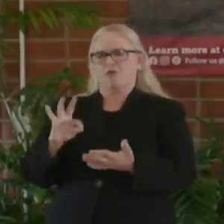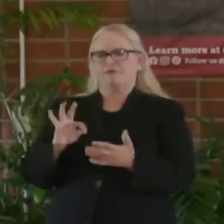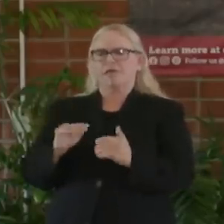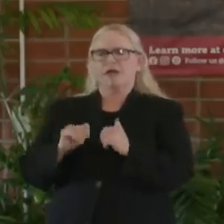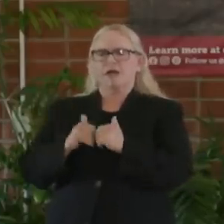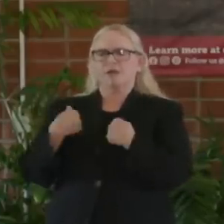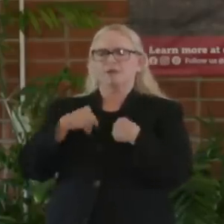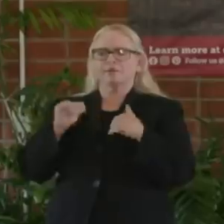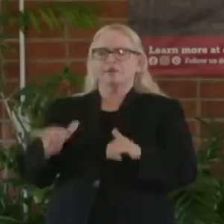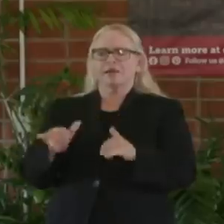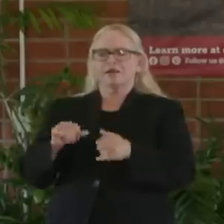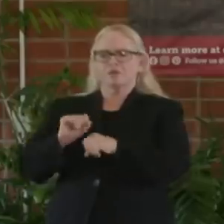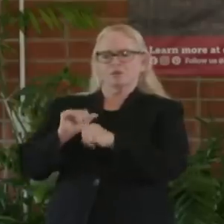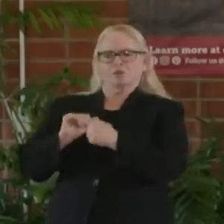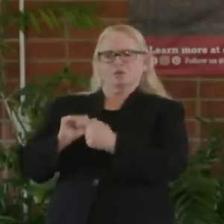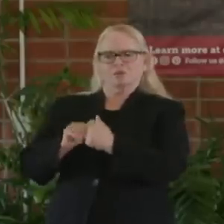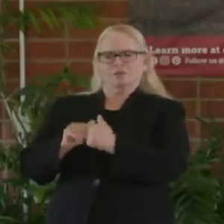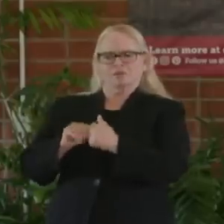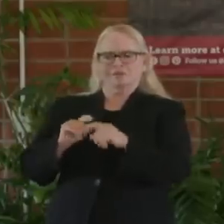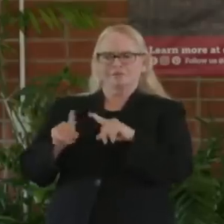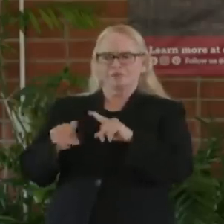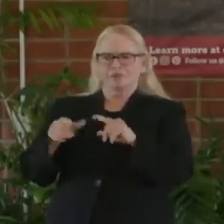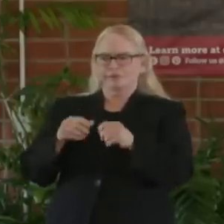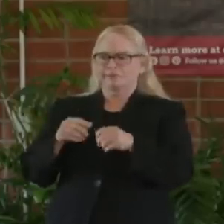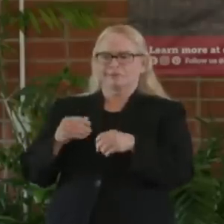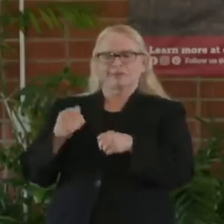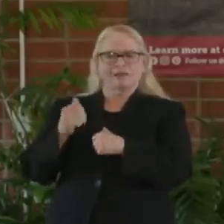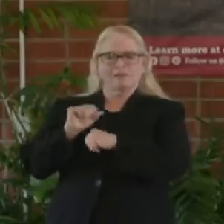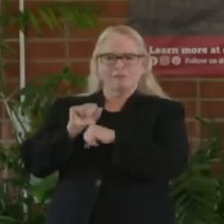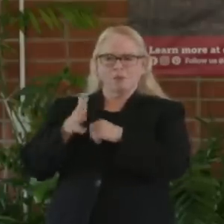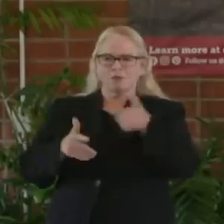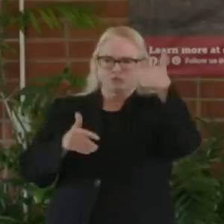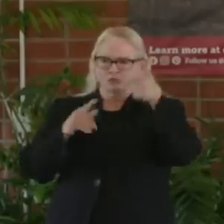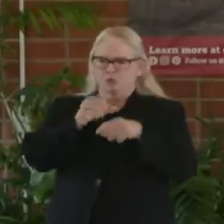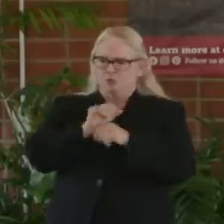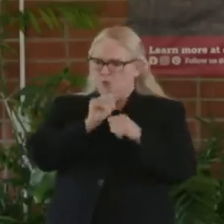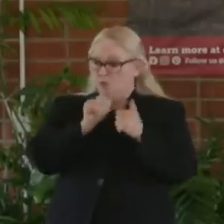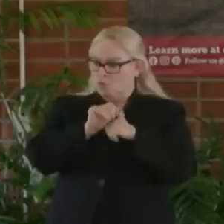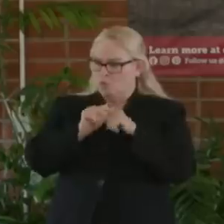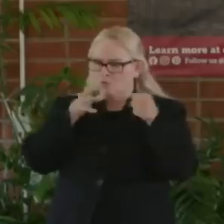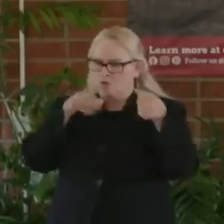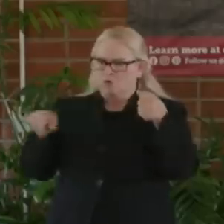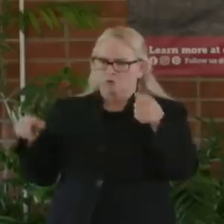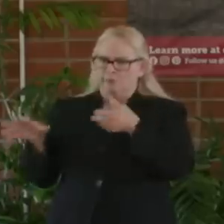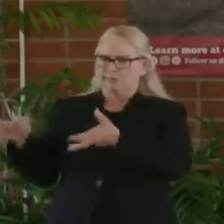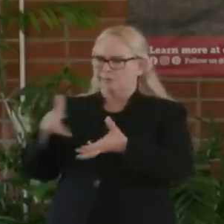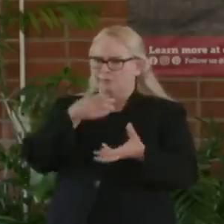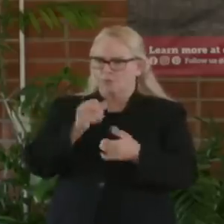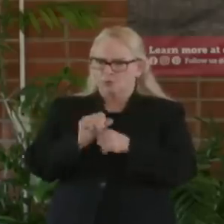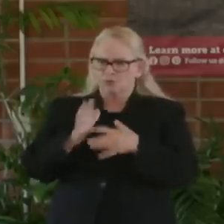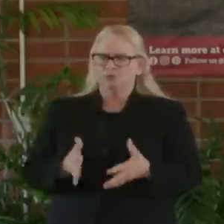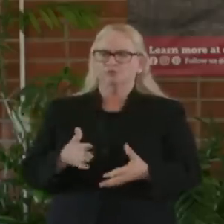do more working with our labor partners here in the Central Valley, working with community leaders, all the